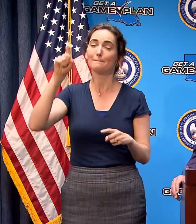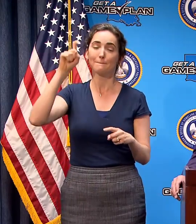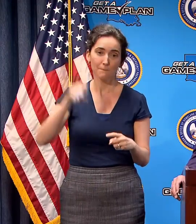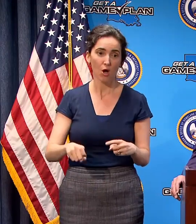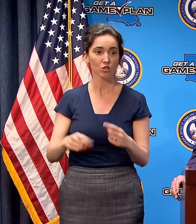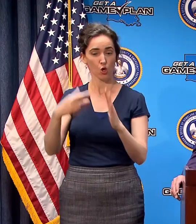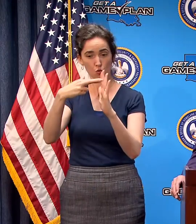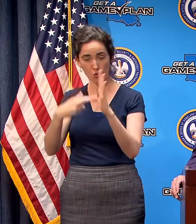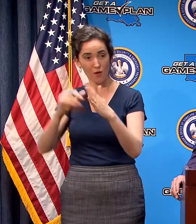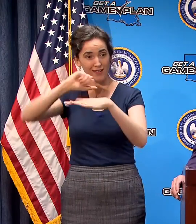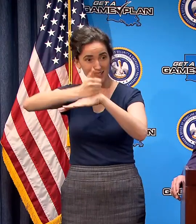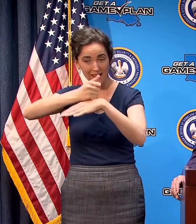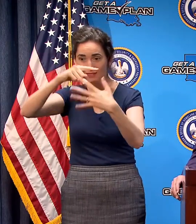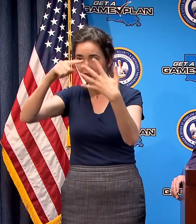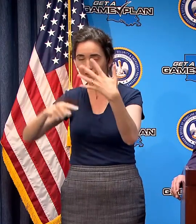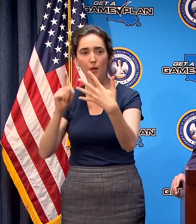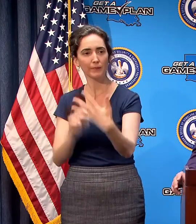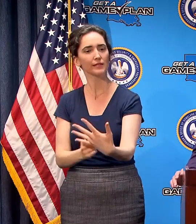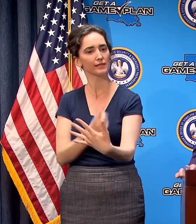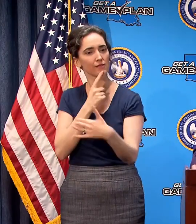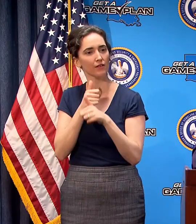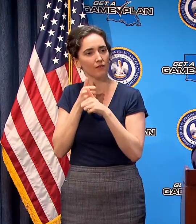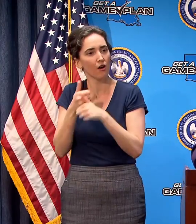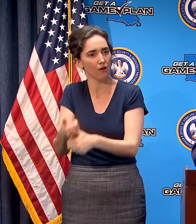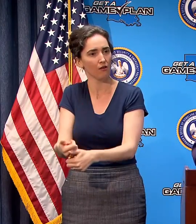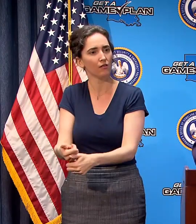mitigation measures seriously